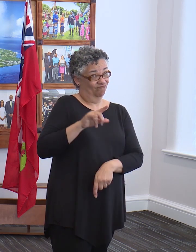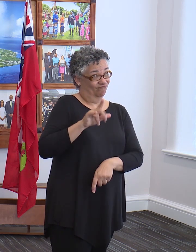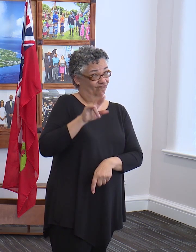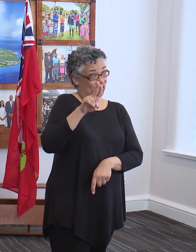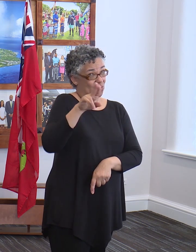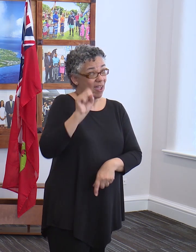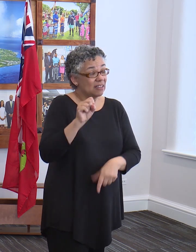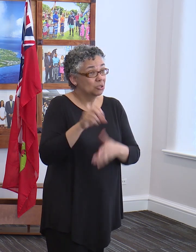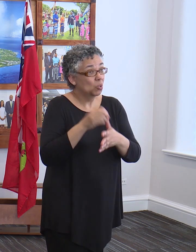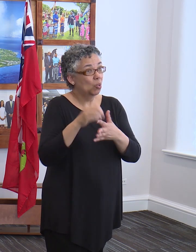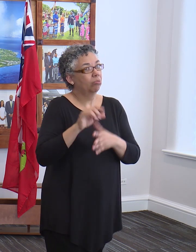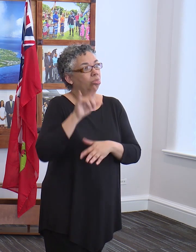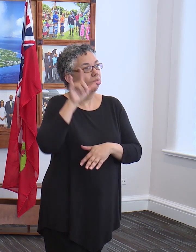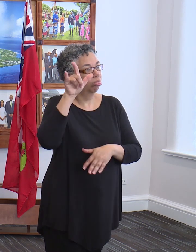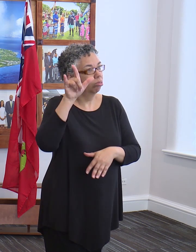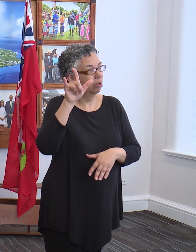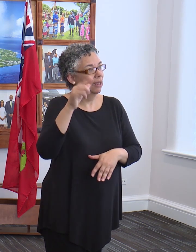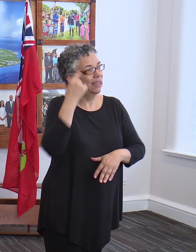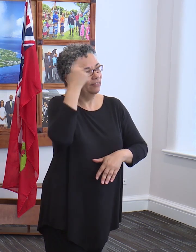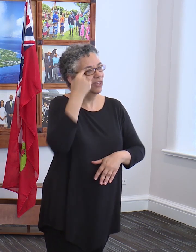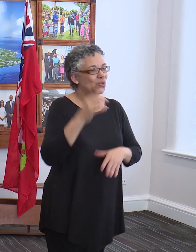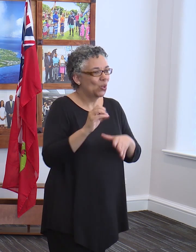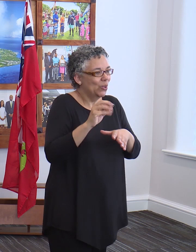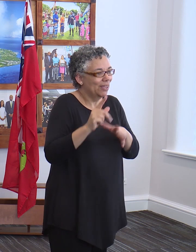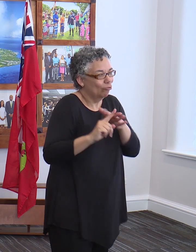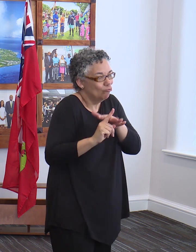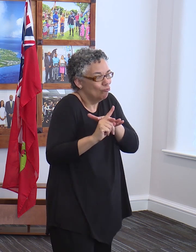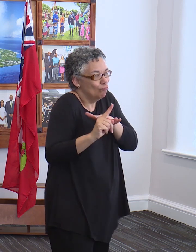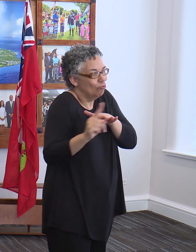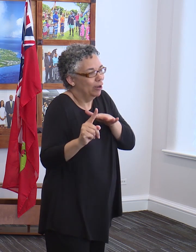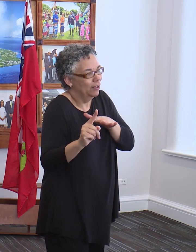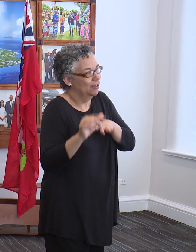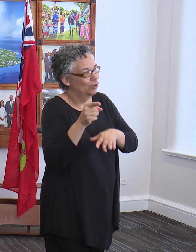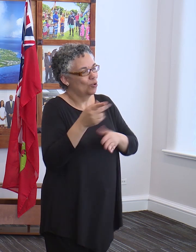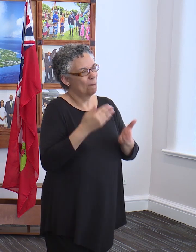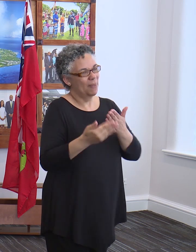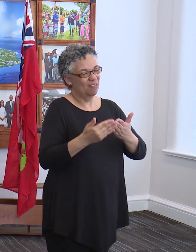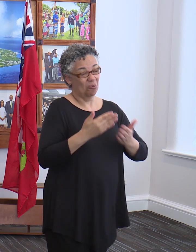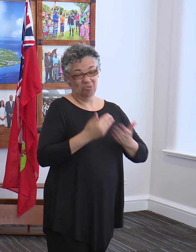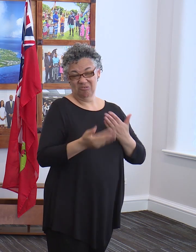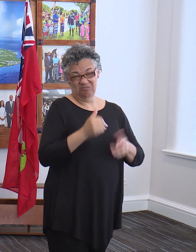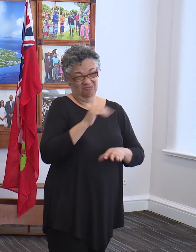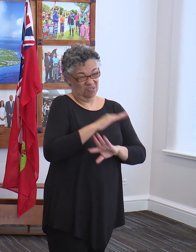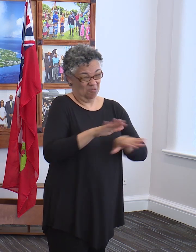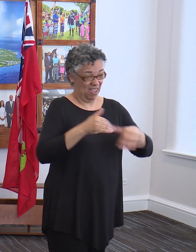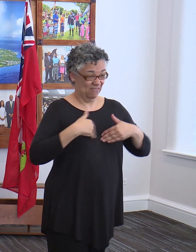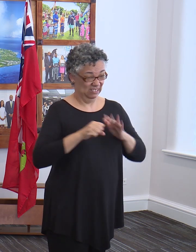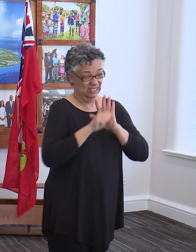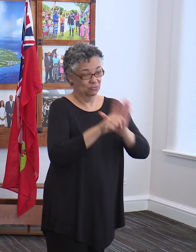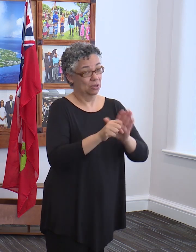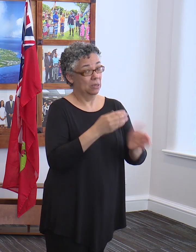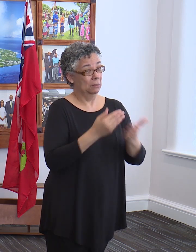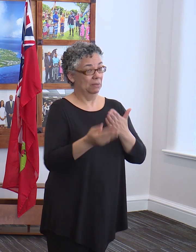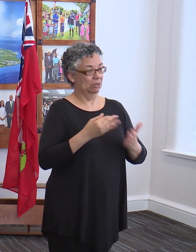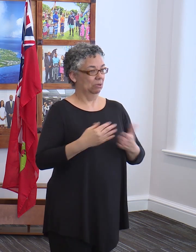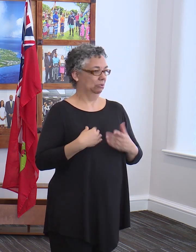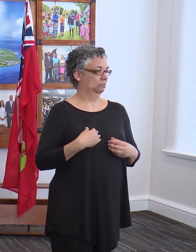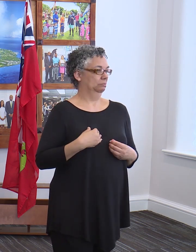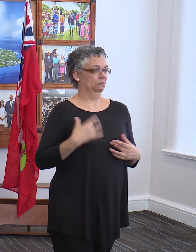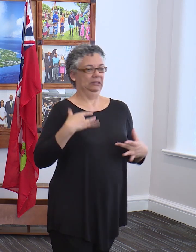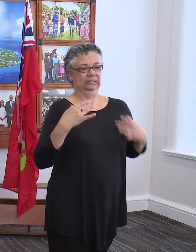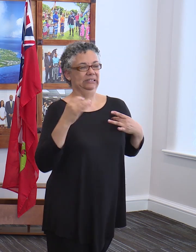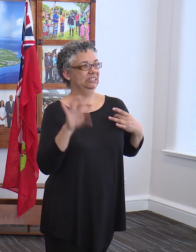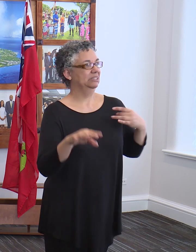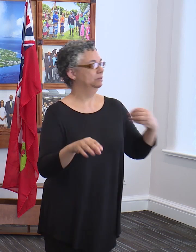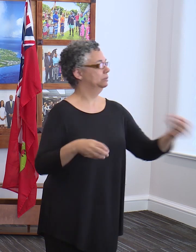to possibly slip out. You may, even though you're not exhibiting symptoms, be able to be passing on this disease and what